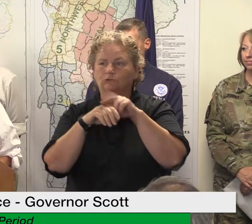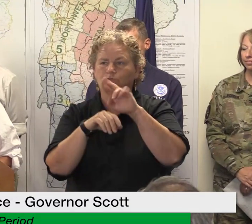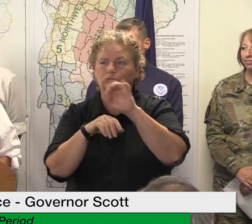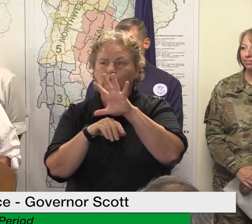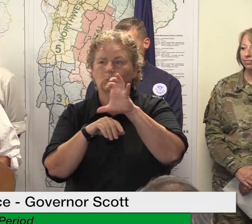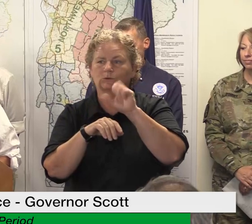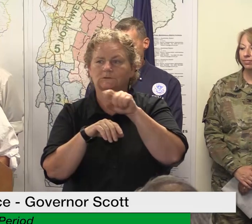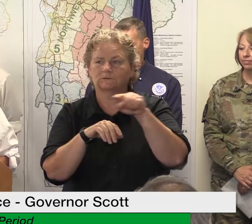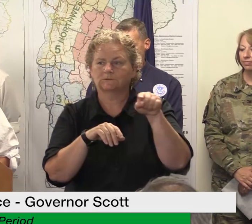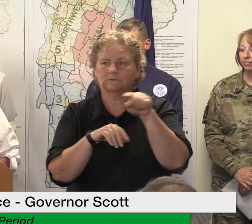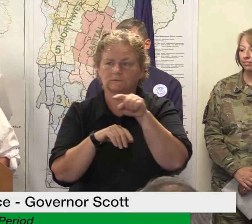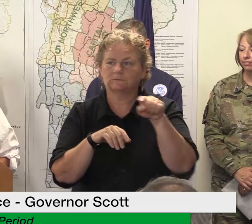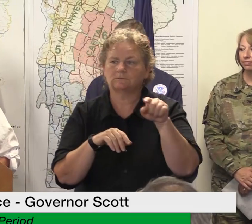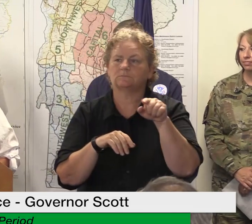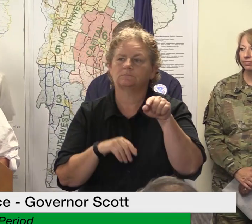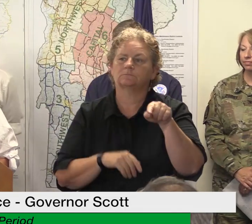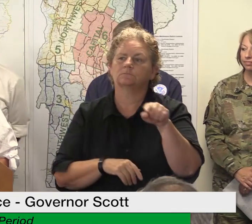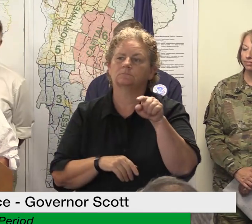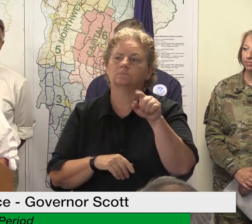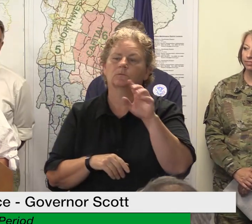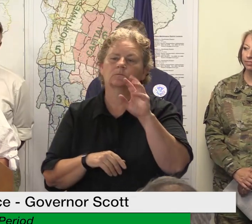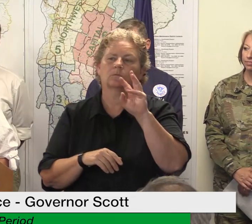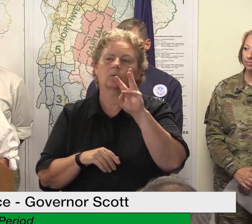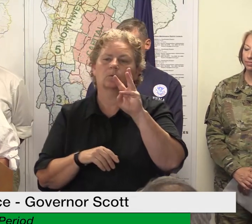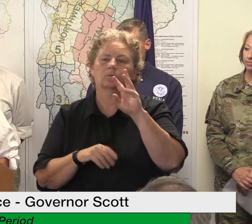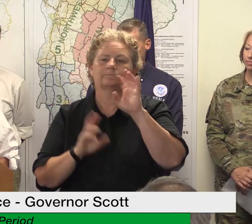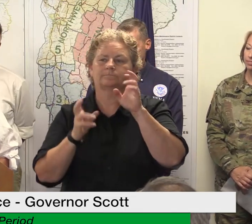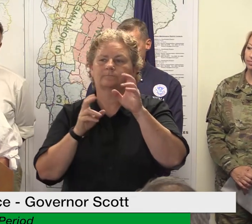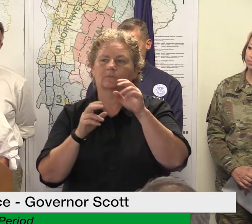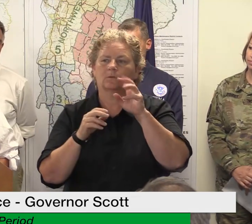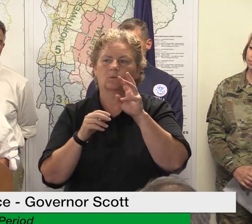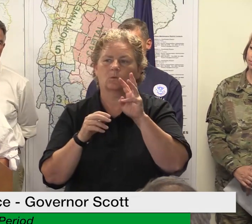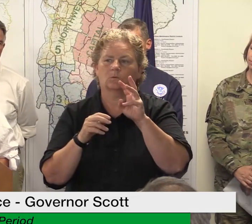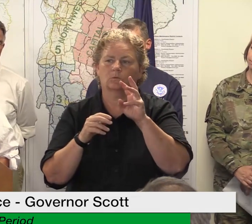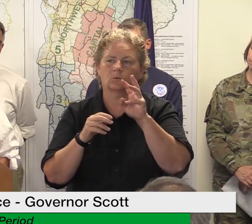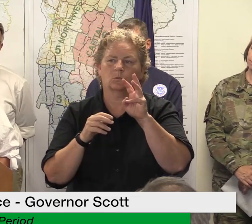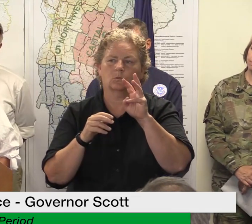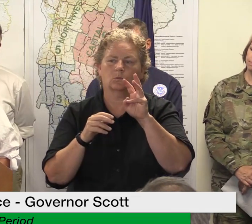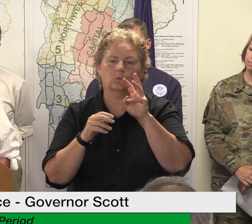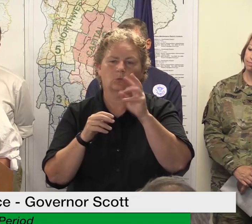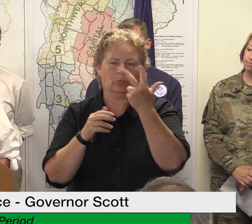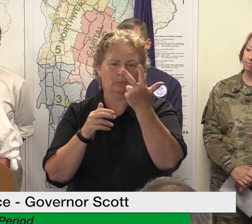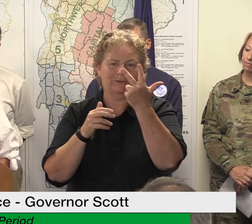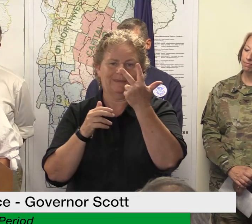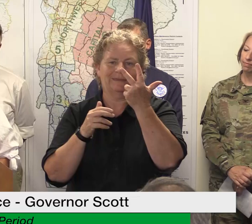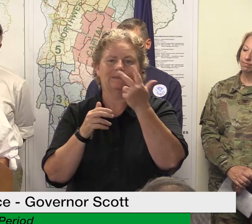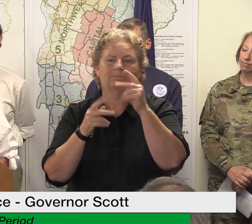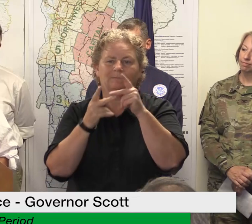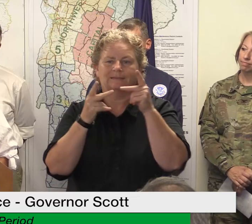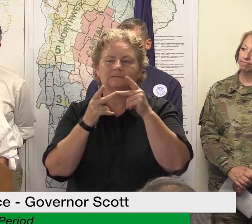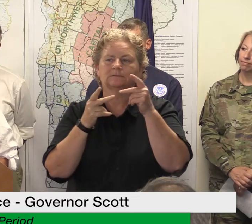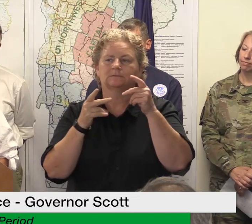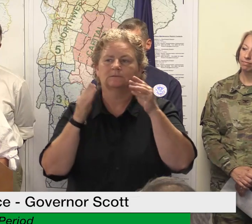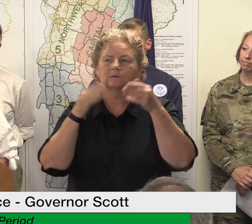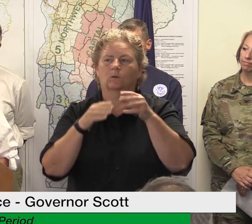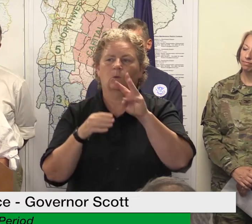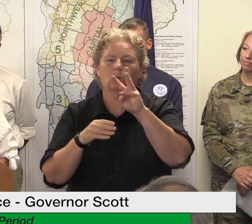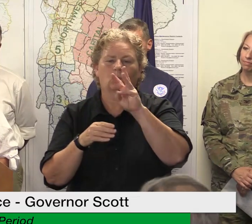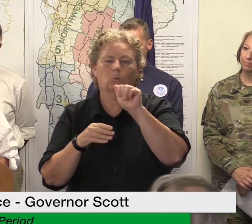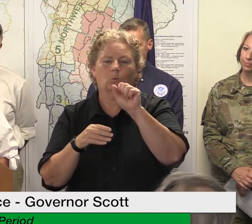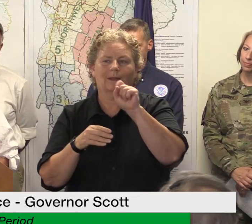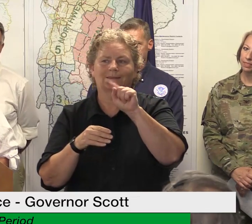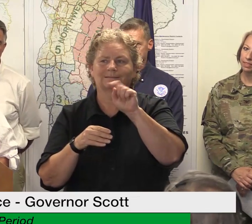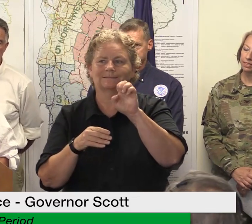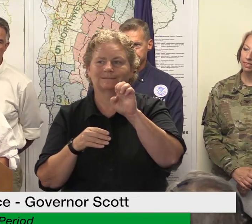wastewater facilities in the state that have sustained physical damage to their plants and then there are approximately nine additional